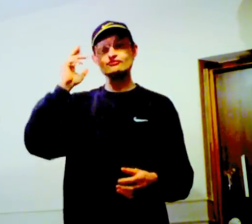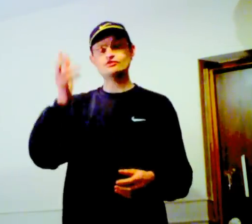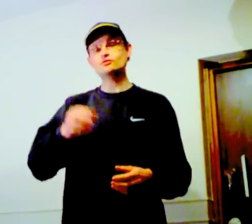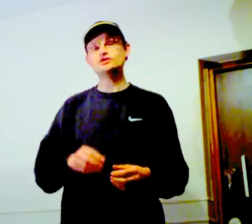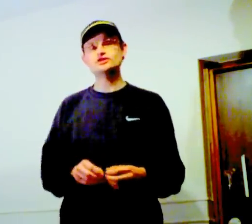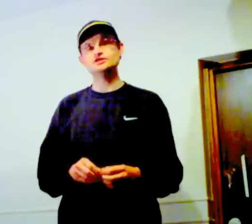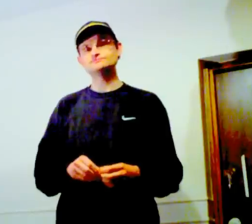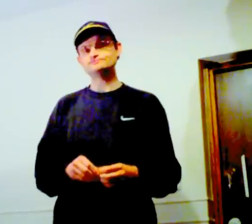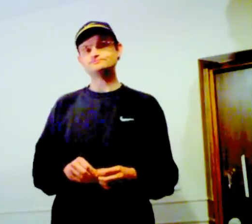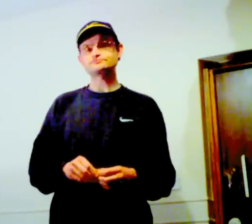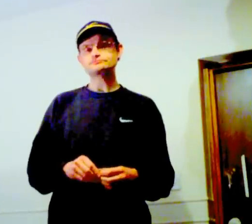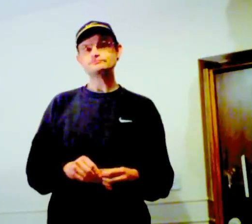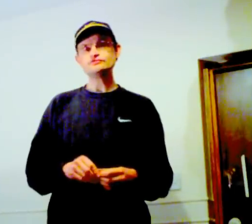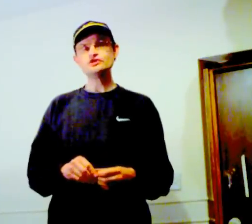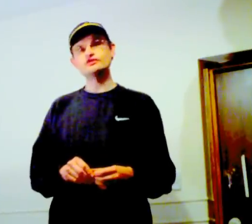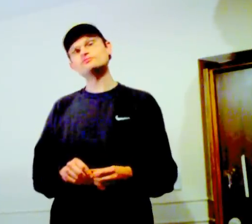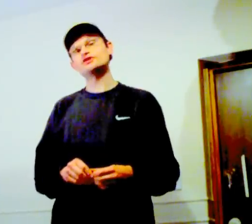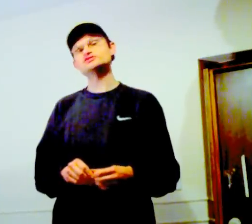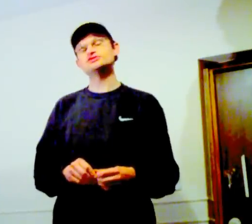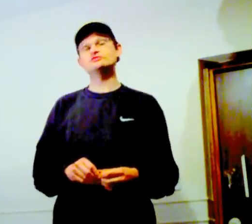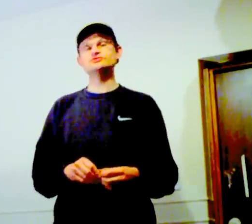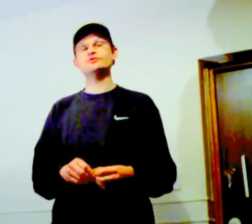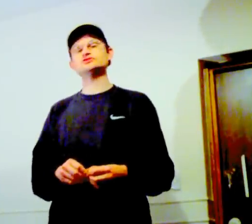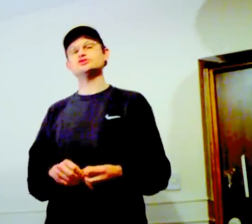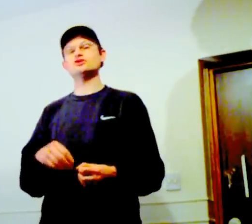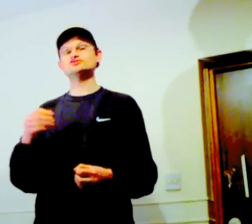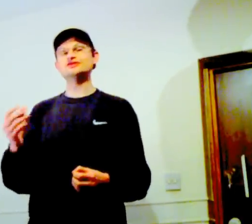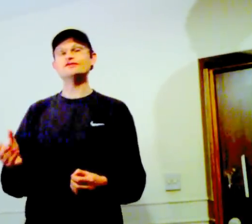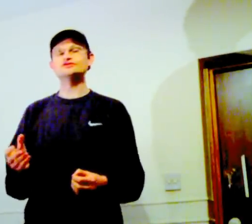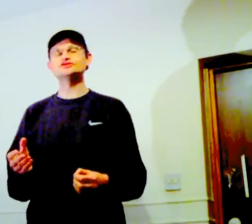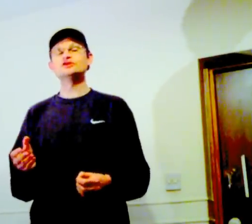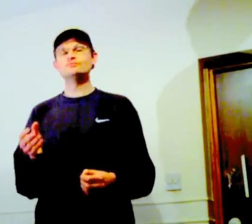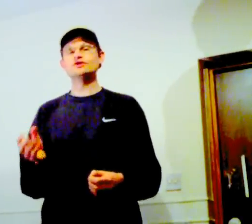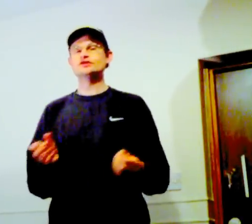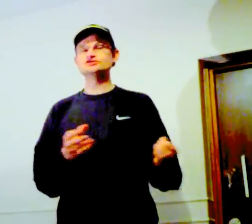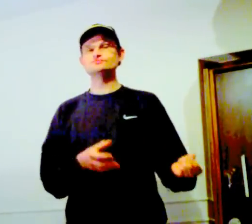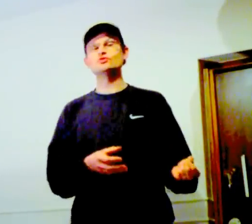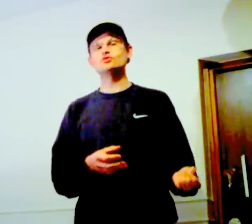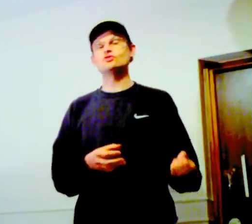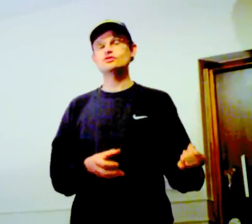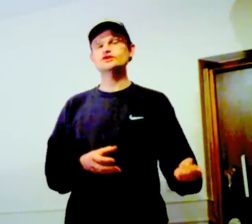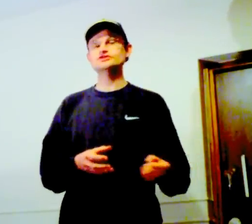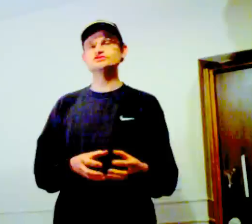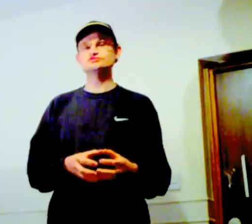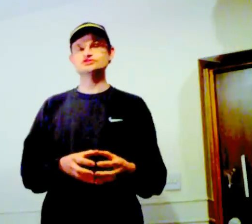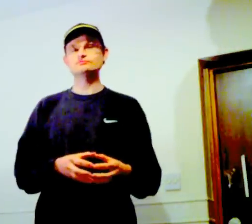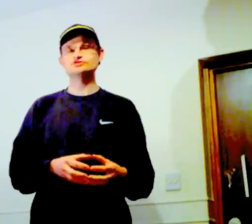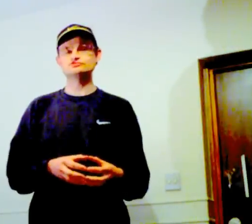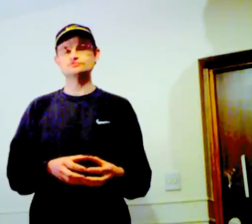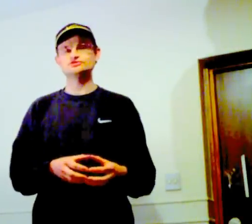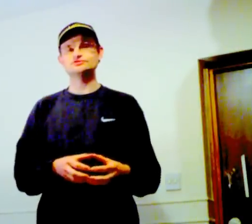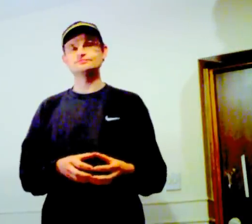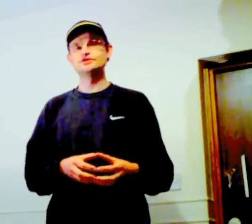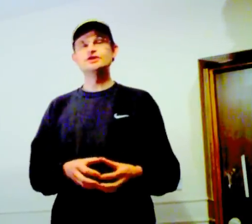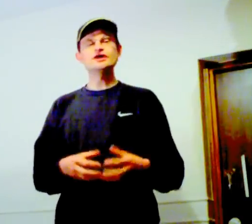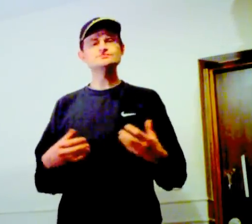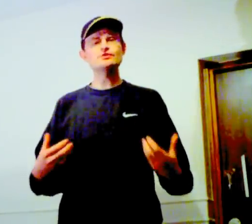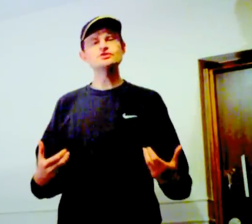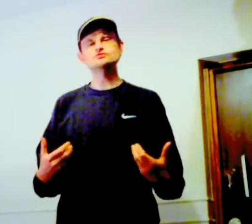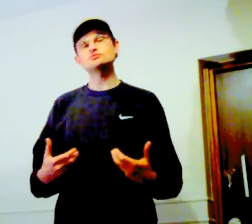very quickly the impression that he was a person of status, but in a small organisation of some description. His body was